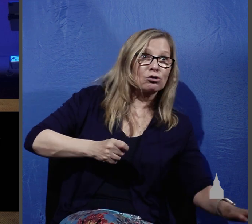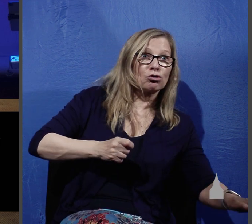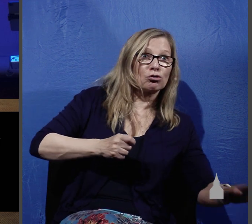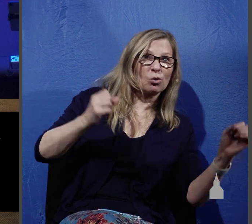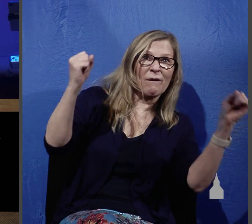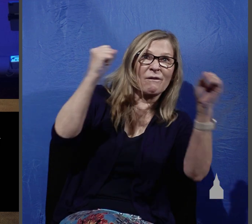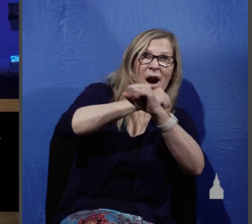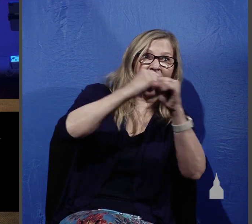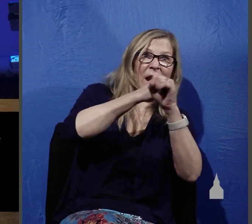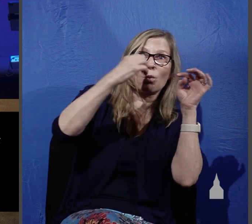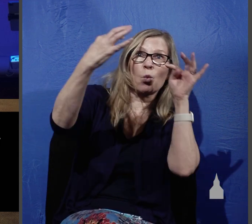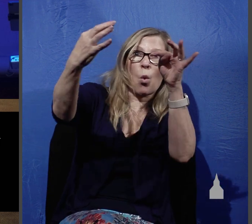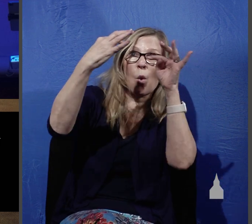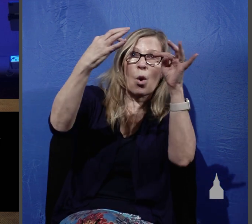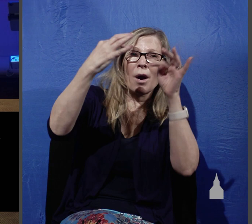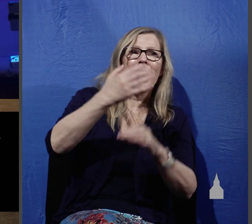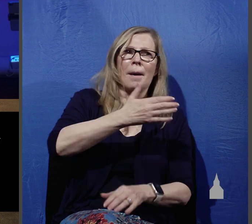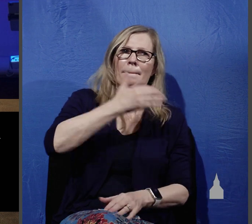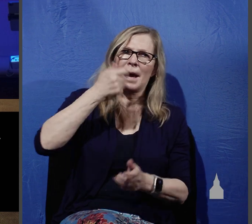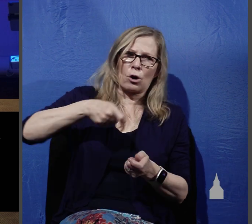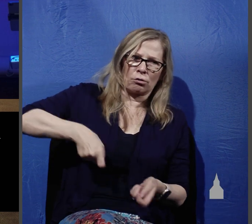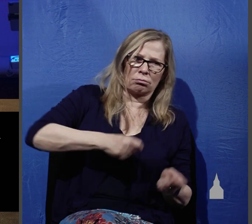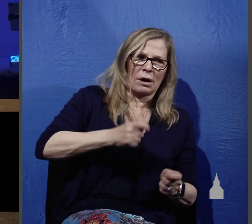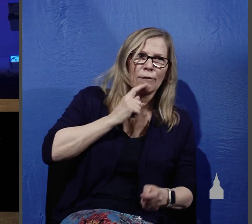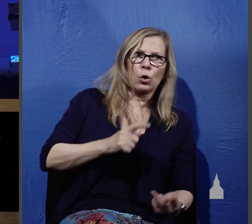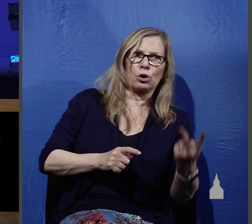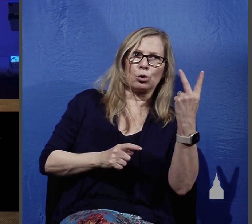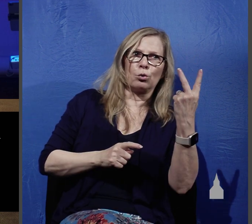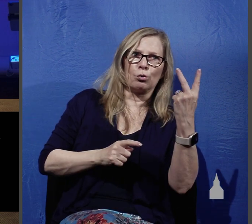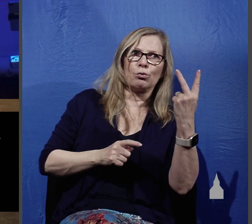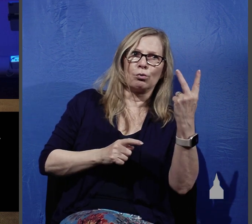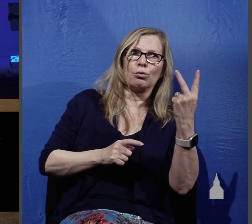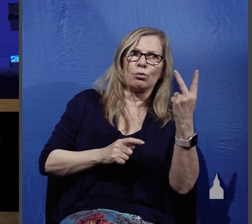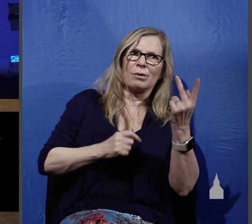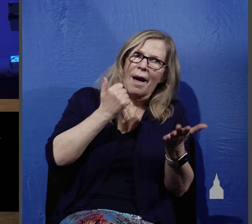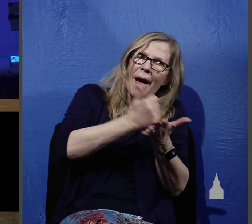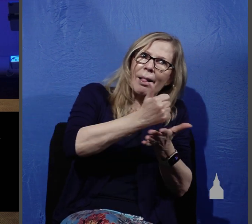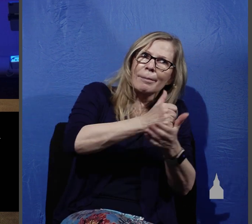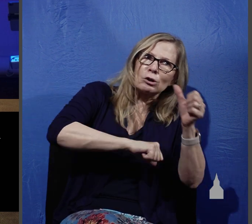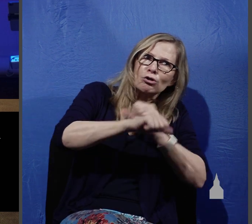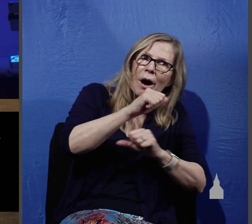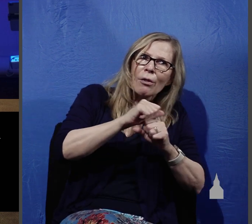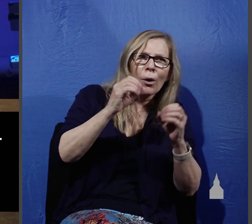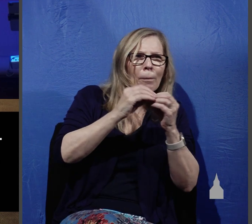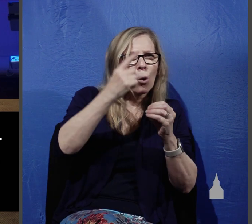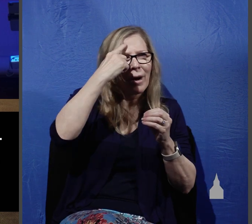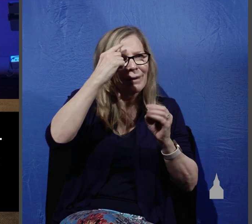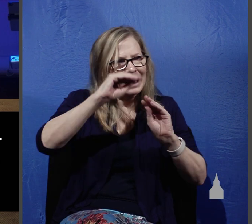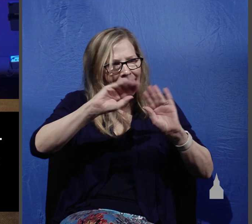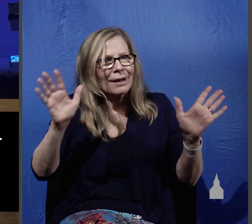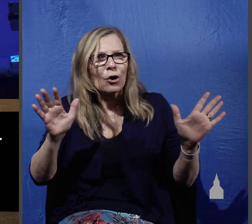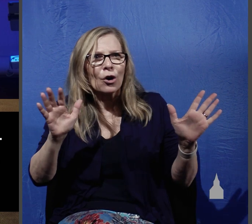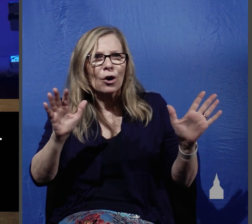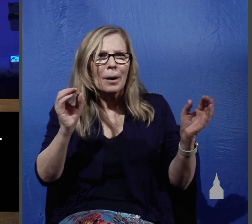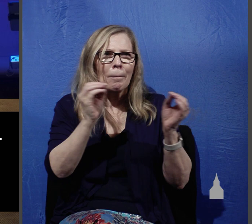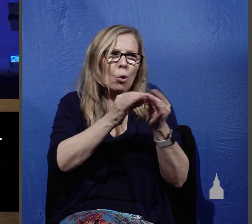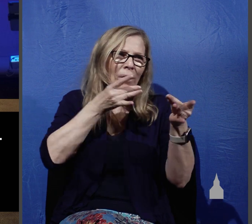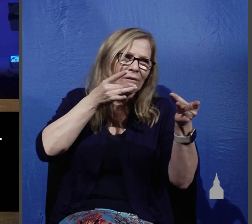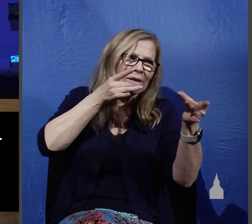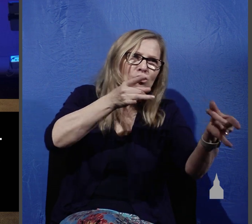trenches strengthen and encourage each other. They maintain level heads. They're more efficient in fighting and have a much better chance for